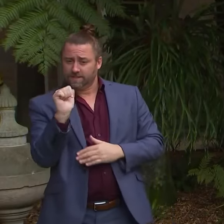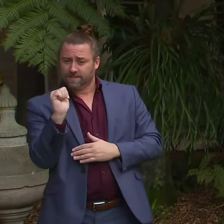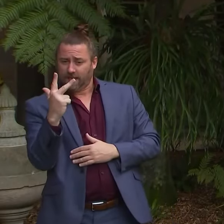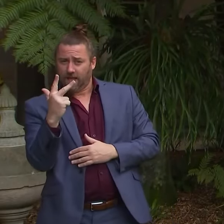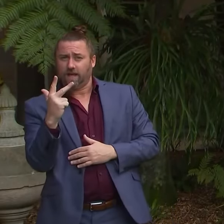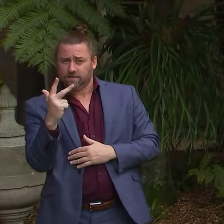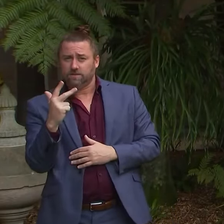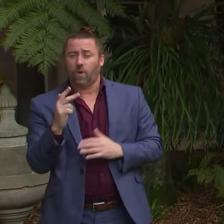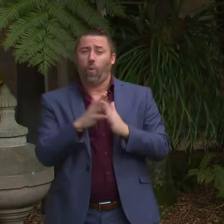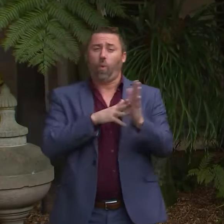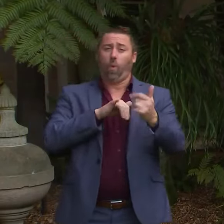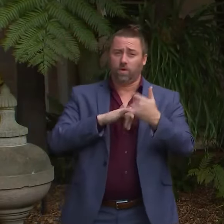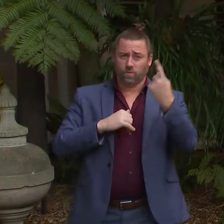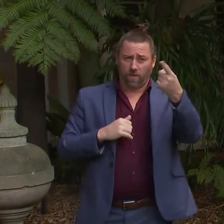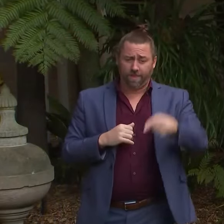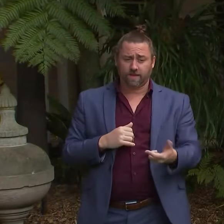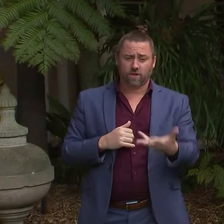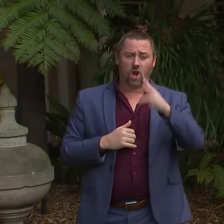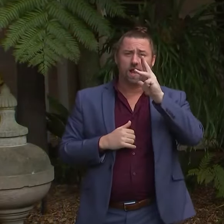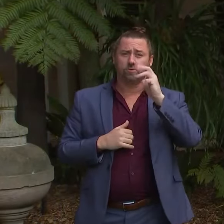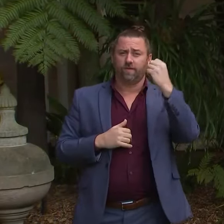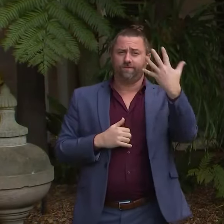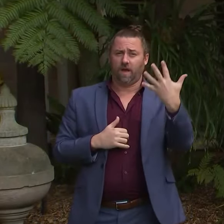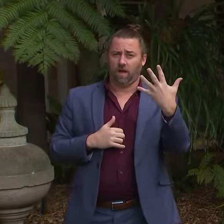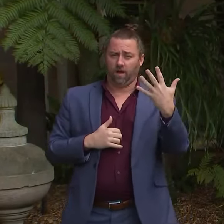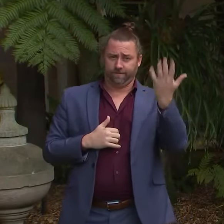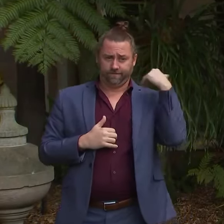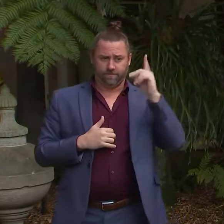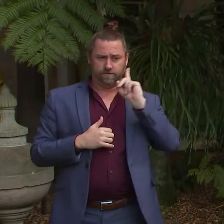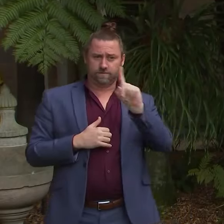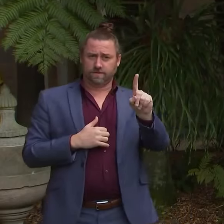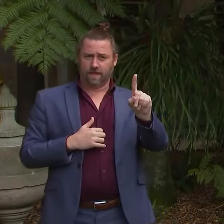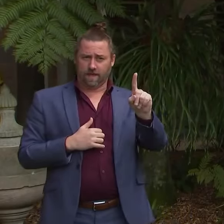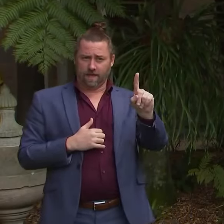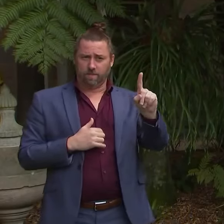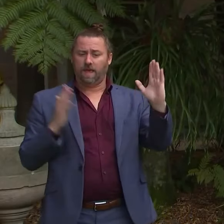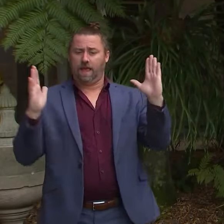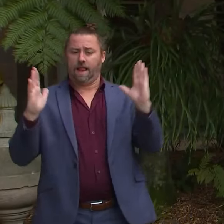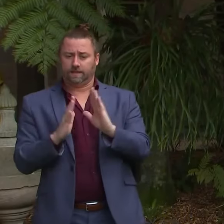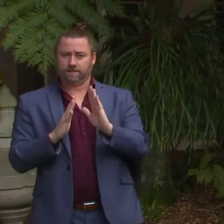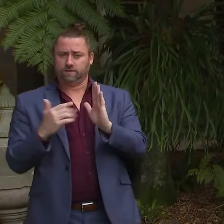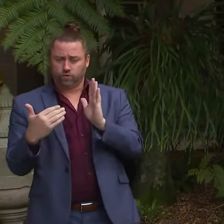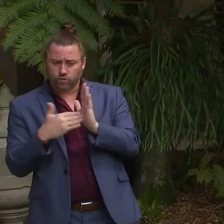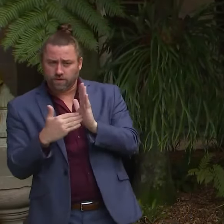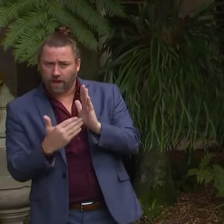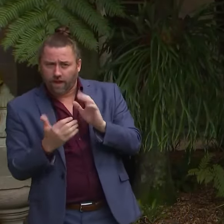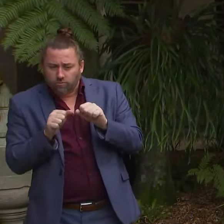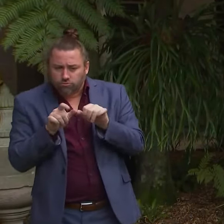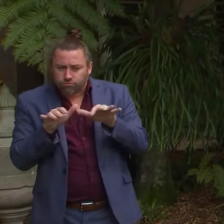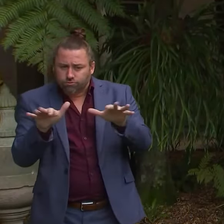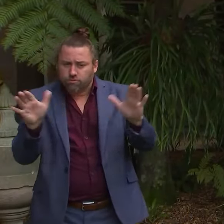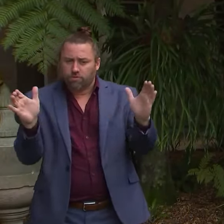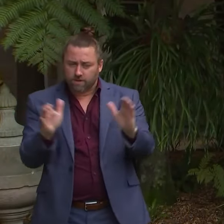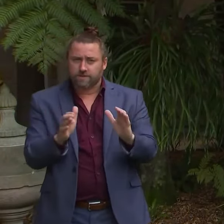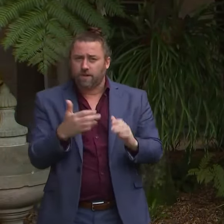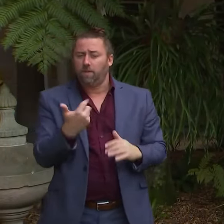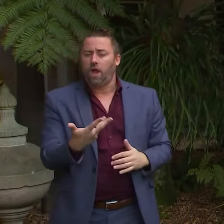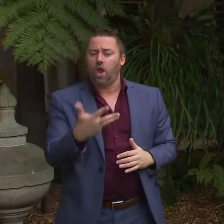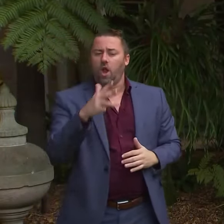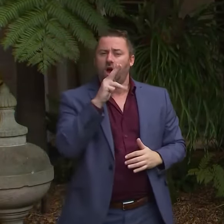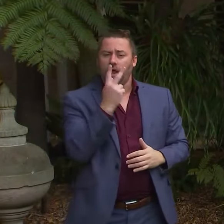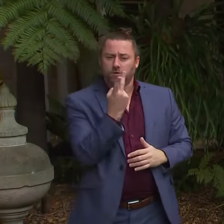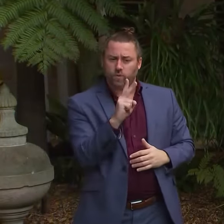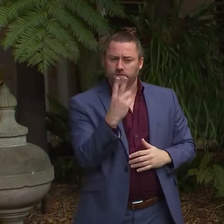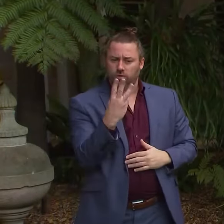hours down slightly from 1,905 on Wednesday. But we're keeping a very, uh, close eye on that. That includes 923